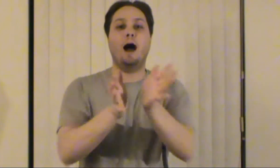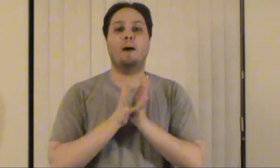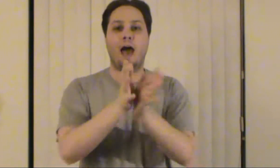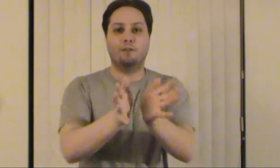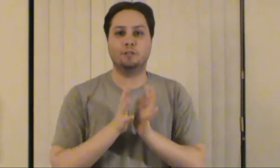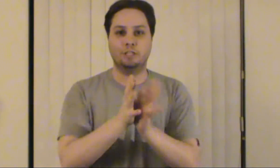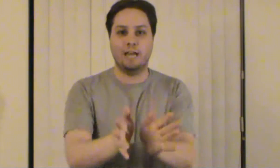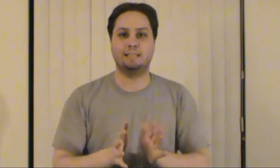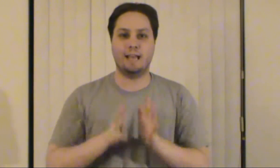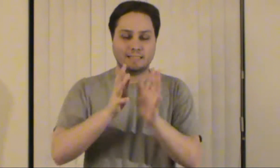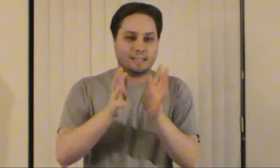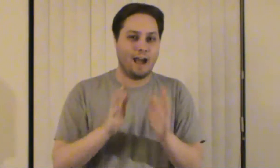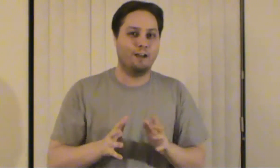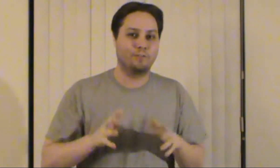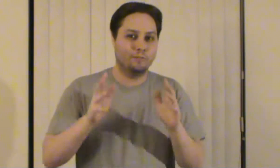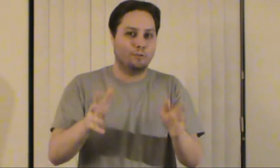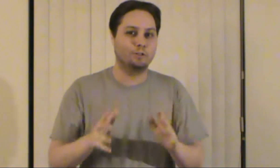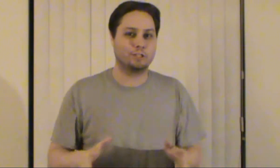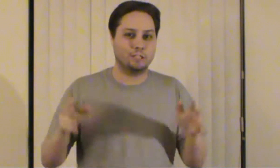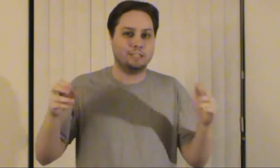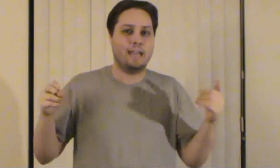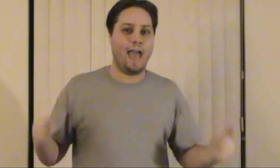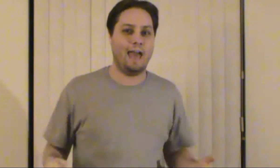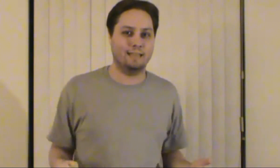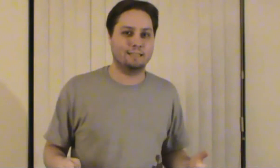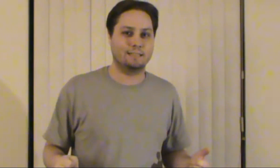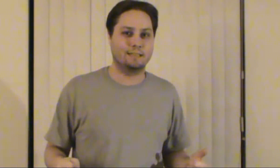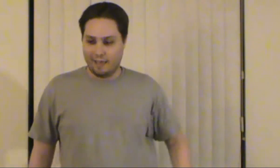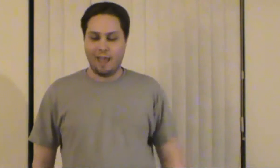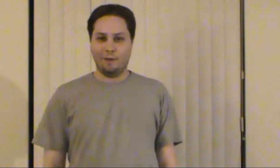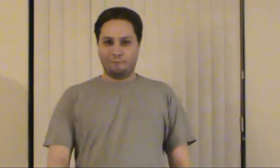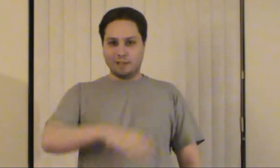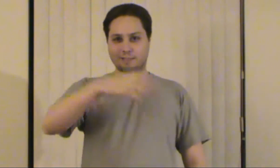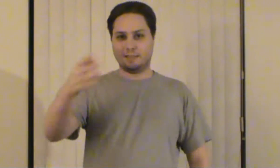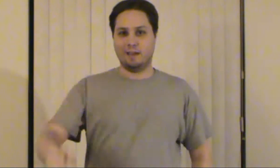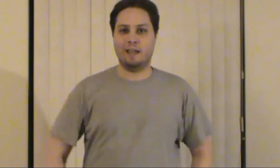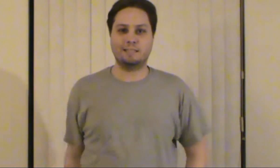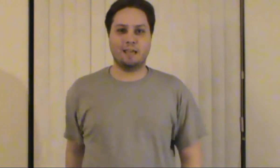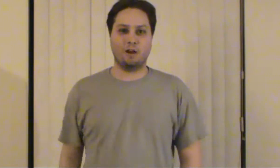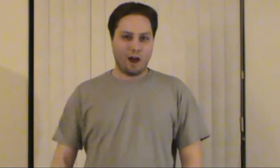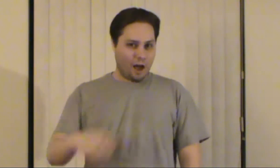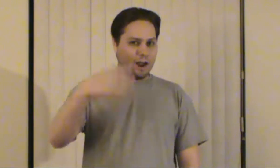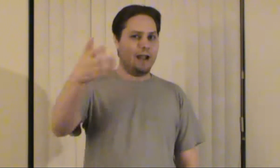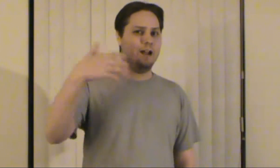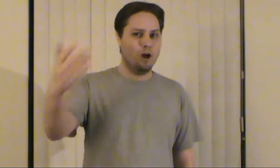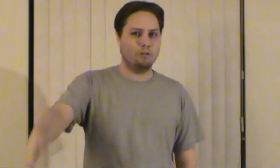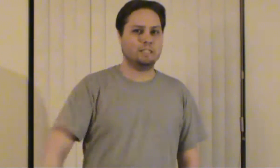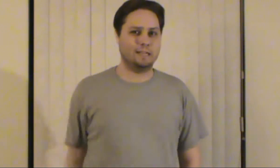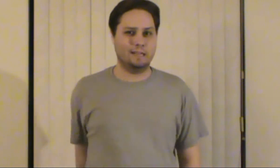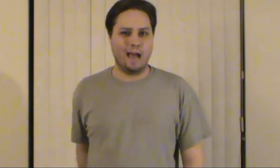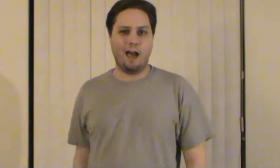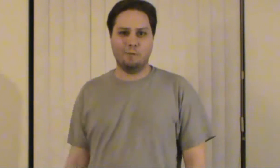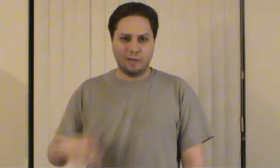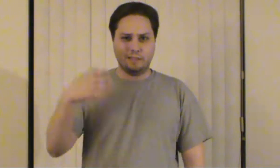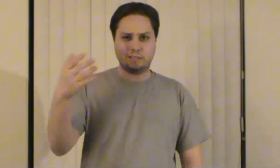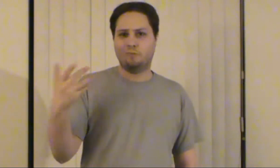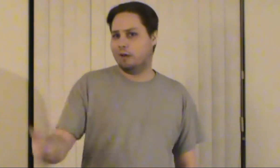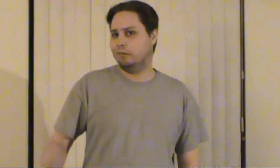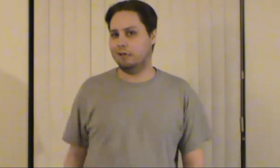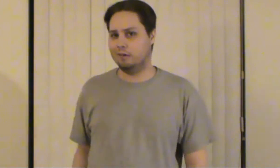pop out of her chest that's the kind of convulsion she has and it feels it's like all right i know she's gonna die but this felt like